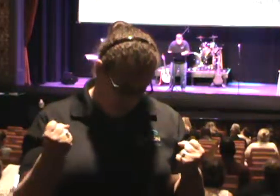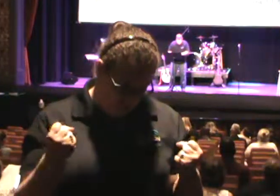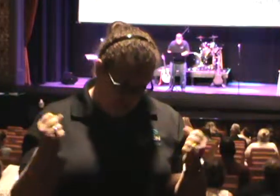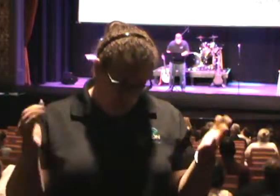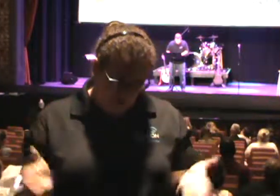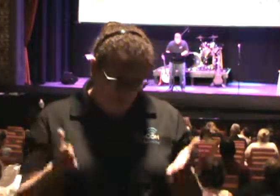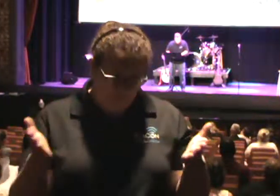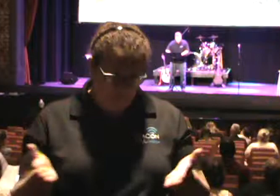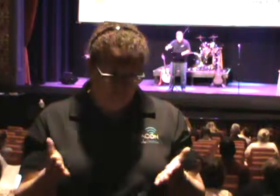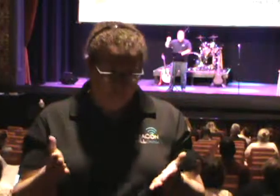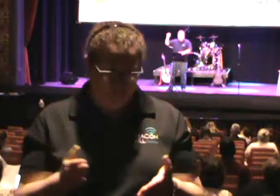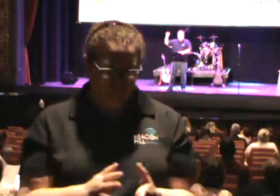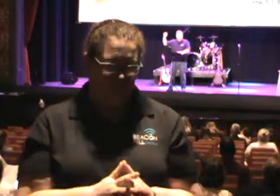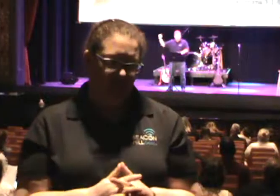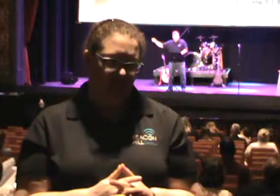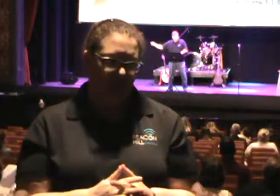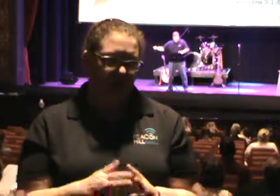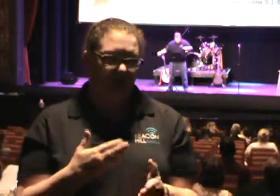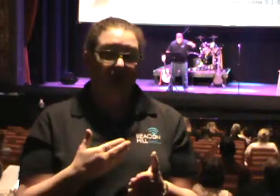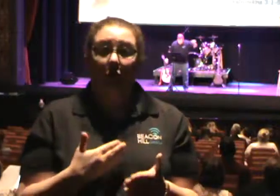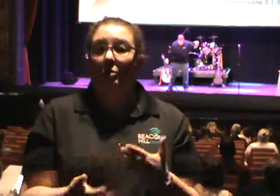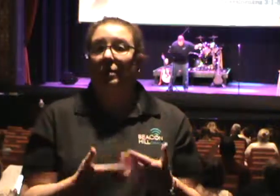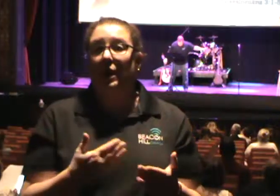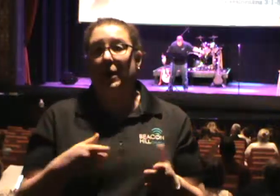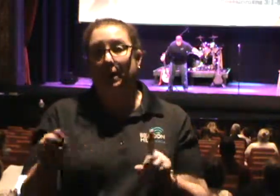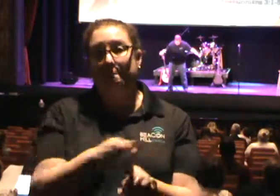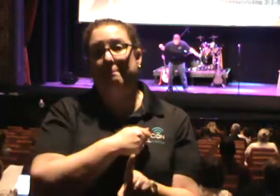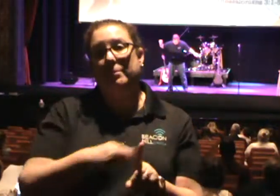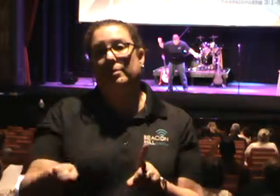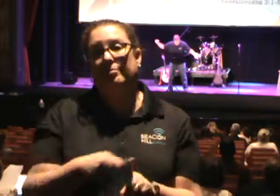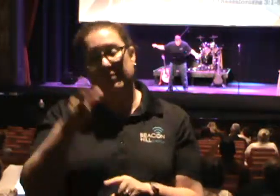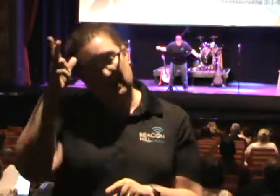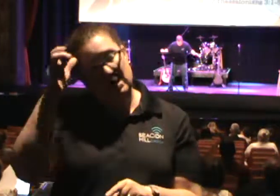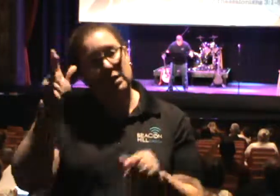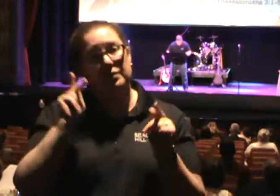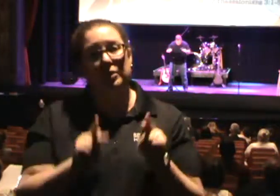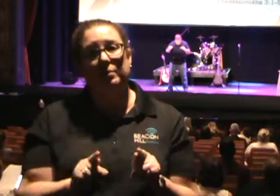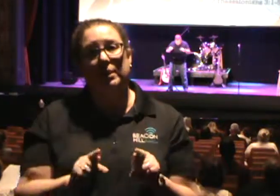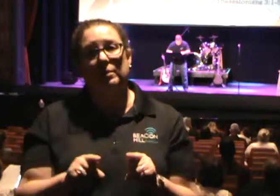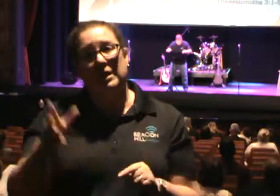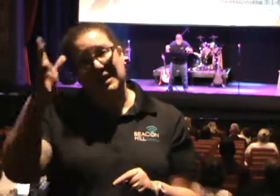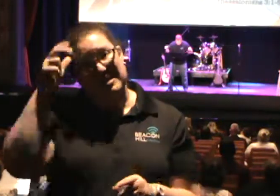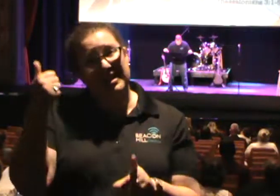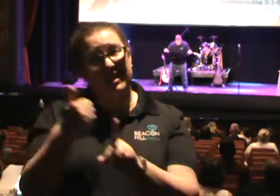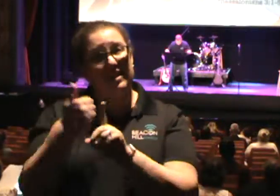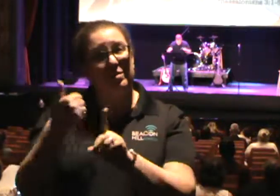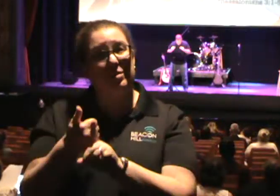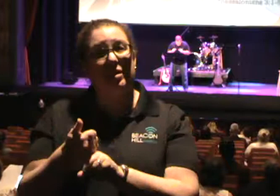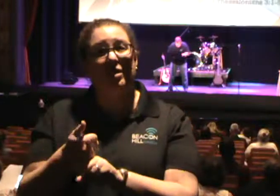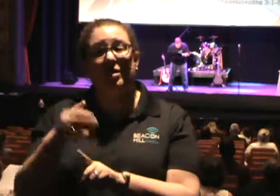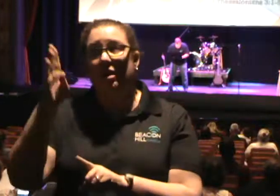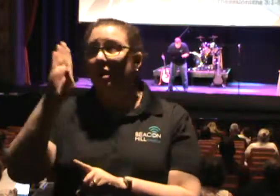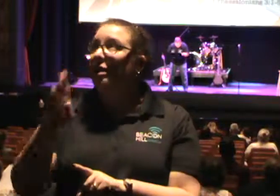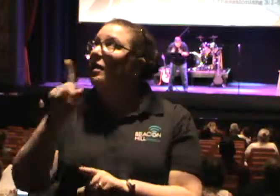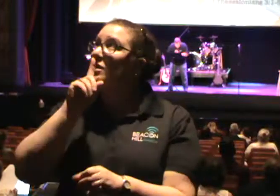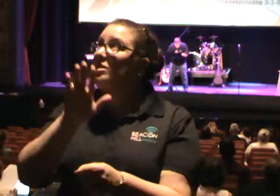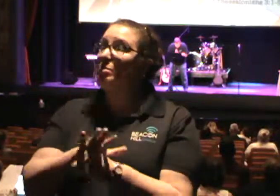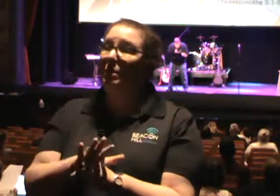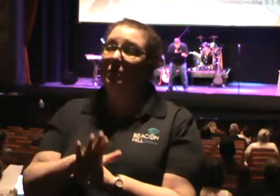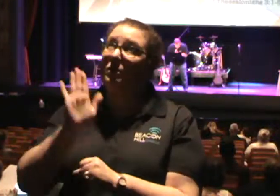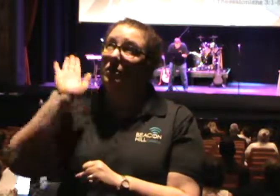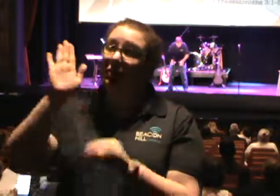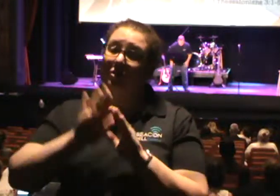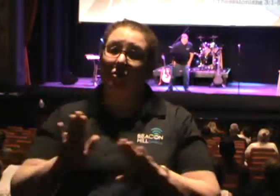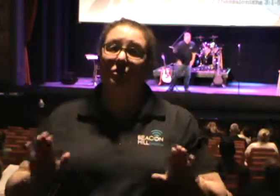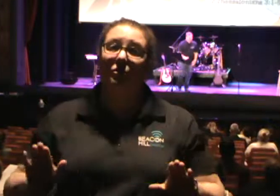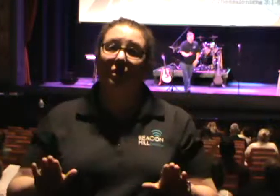protection for the Christian. Despite persecution, despite evil men, despite saving himself, God's commitment to his children assures us that no